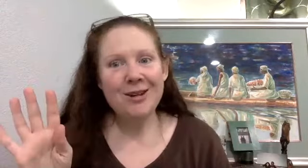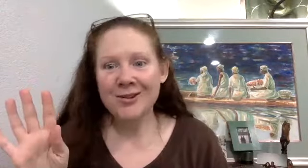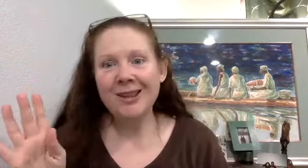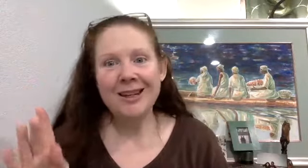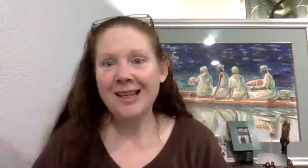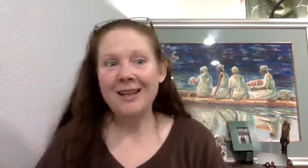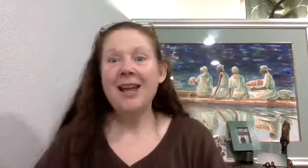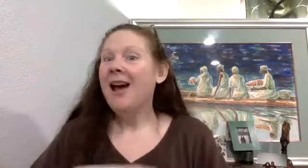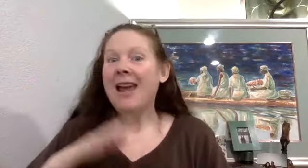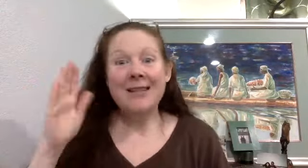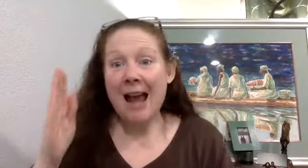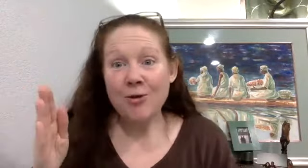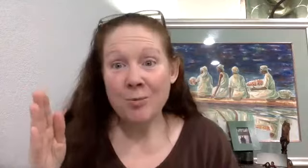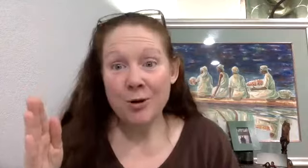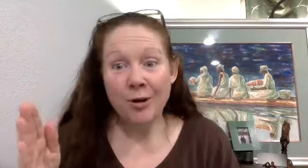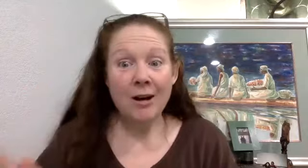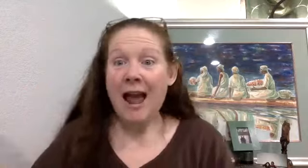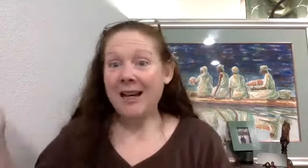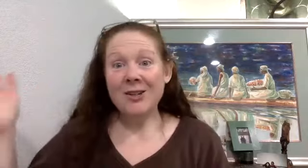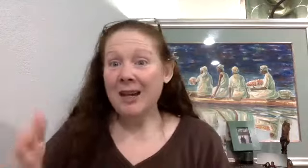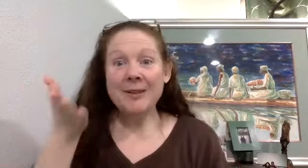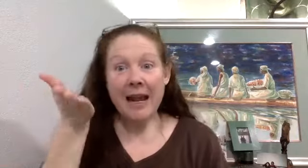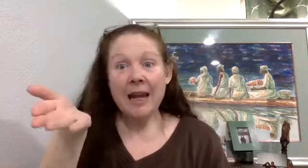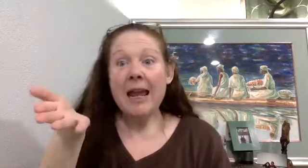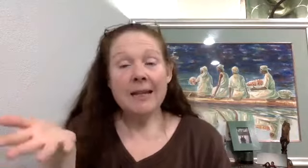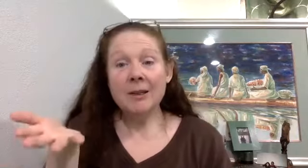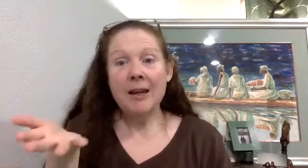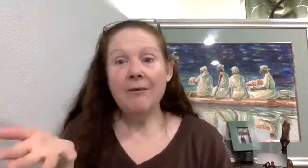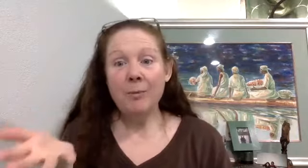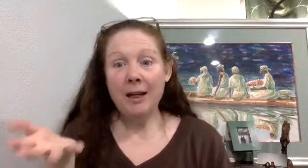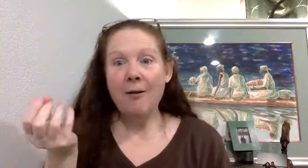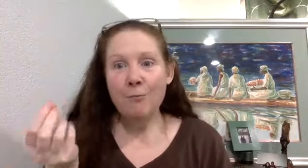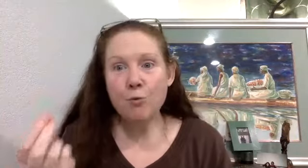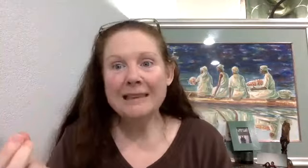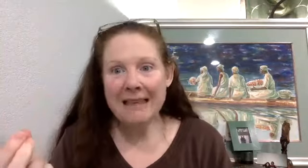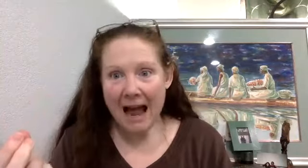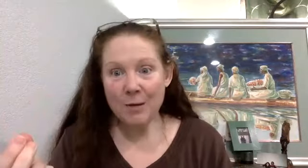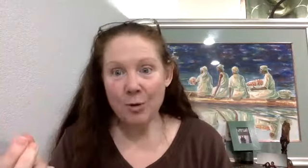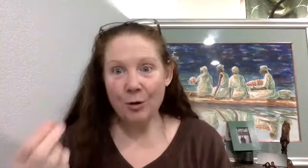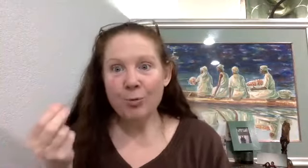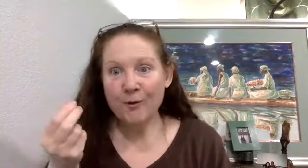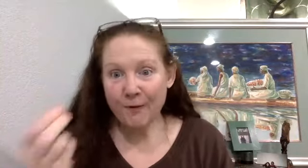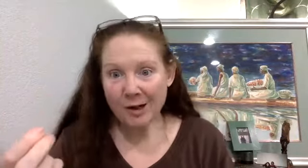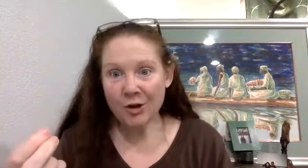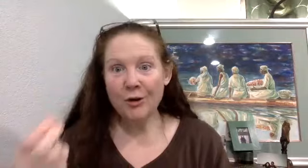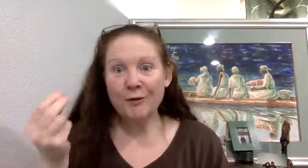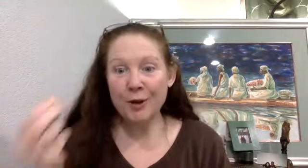years on LinkedIn. He's an algeopreneur. And I just keep saying, he's giving me a reliable, professional first